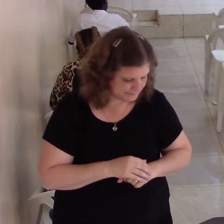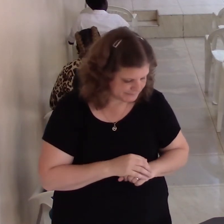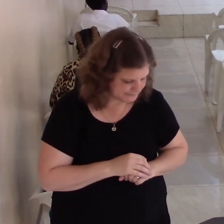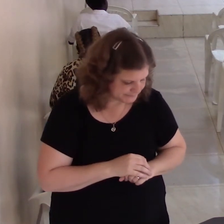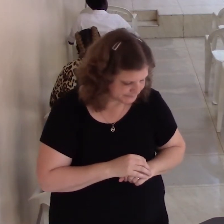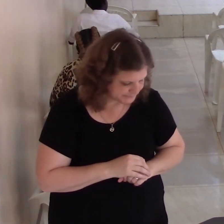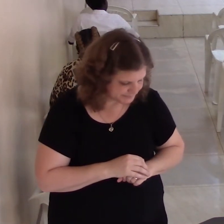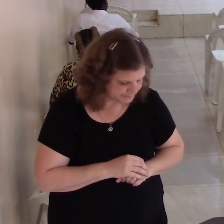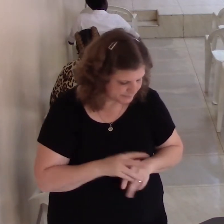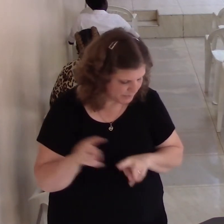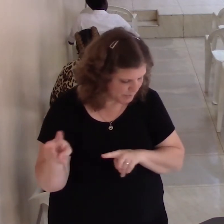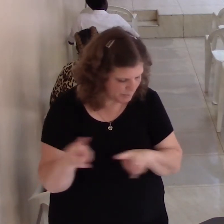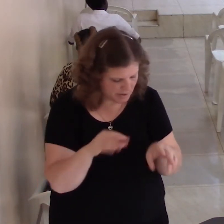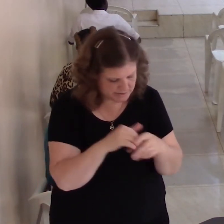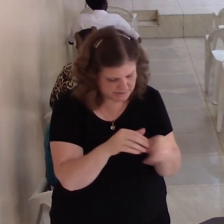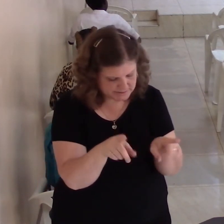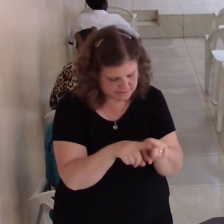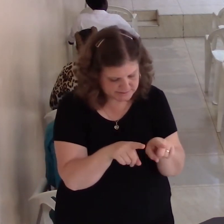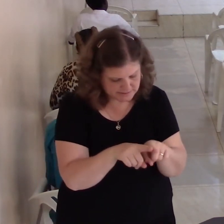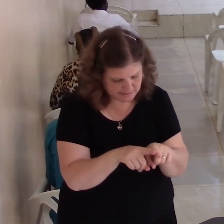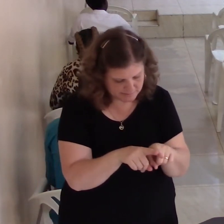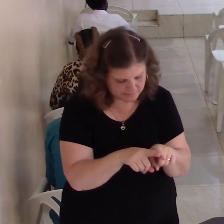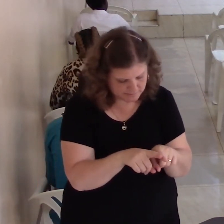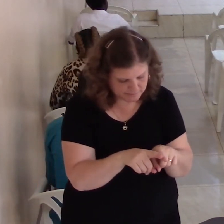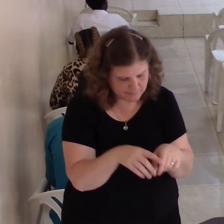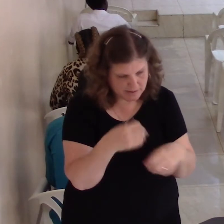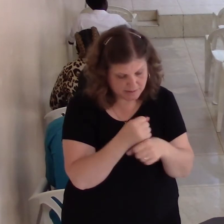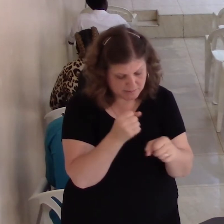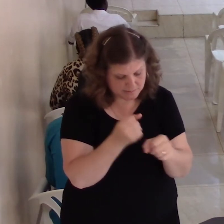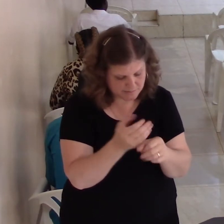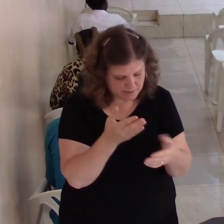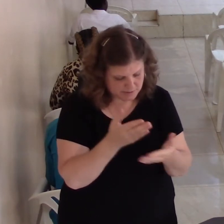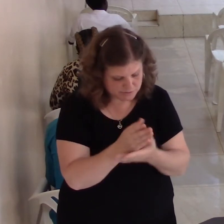Watch in the same, be careful, make sure you're praying for others.